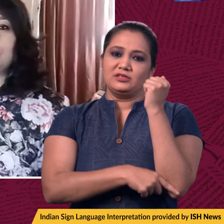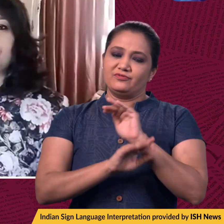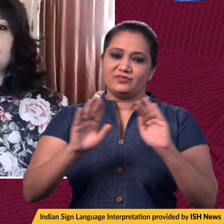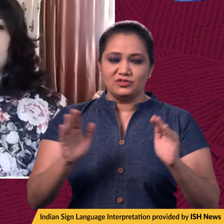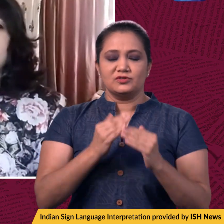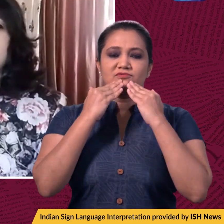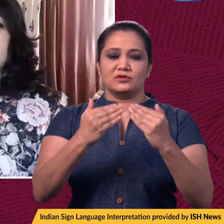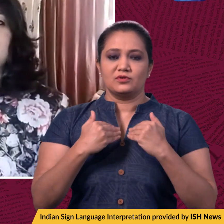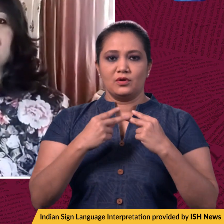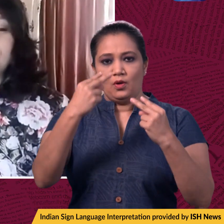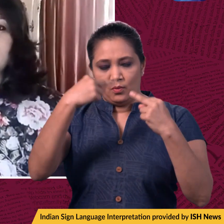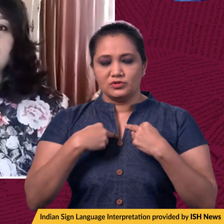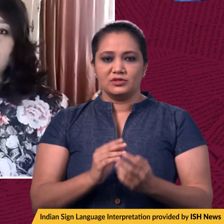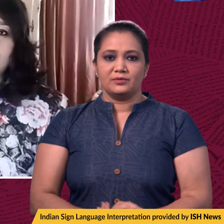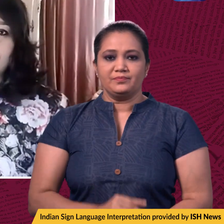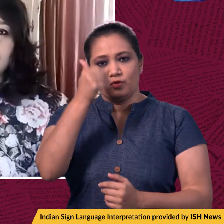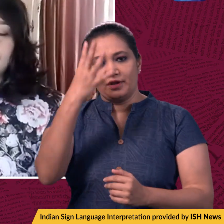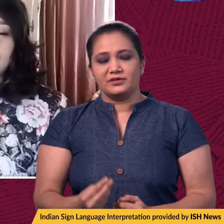end of this bulletin. Thank you so much for watching. Good night.